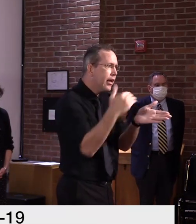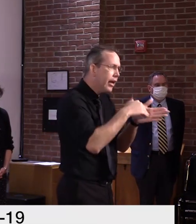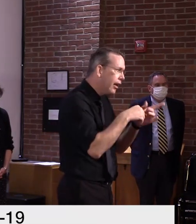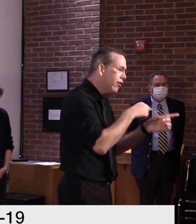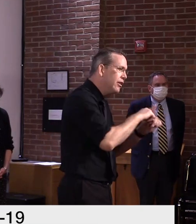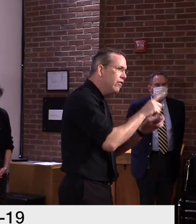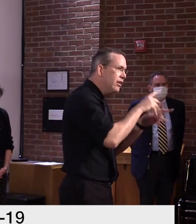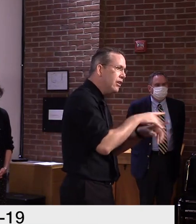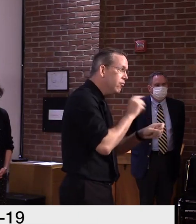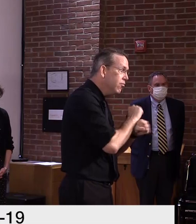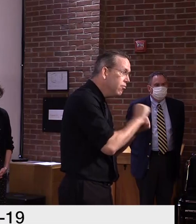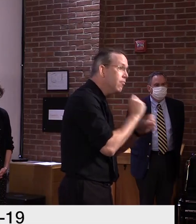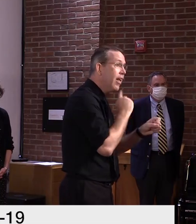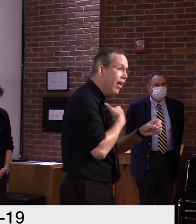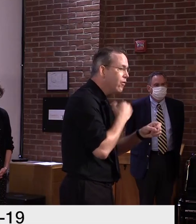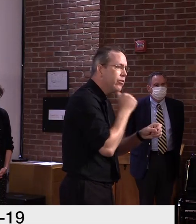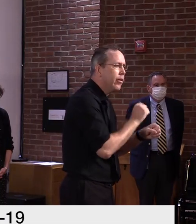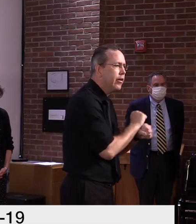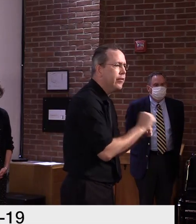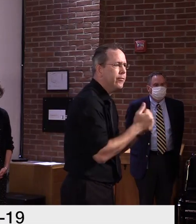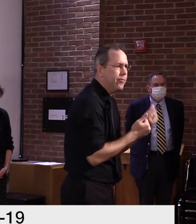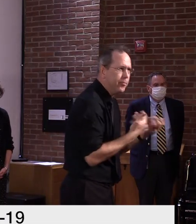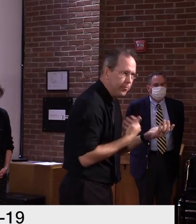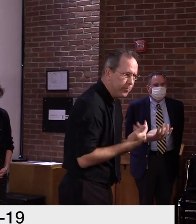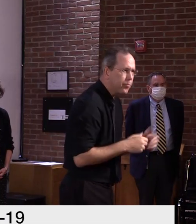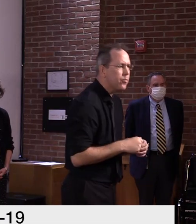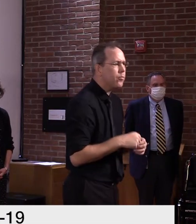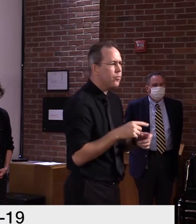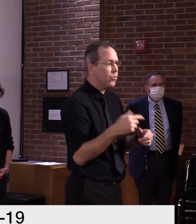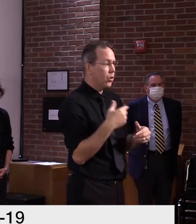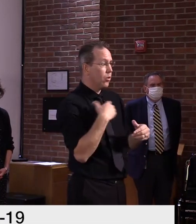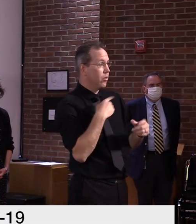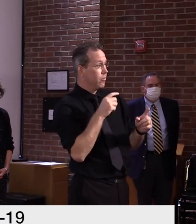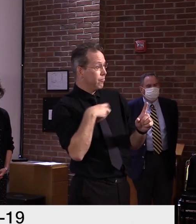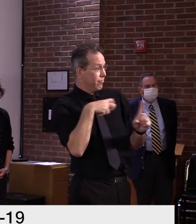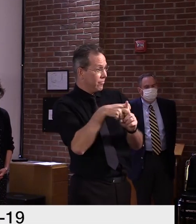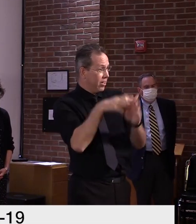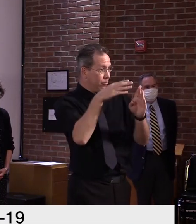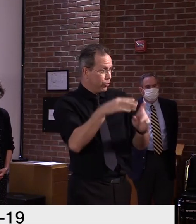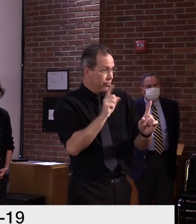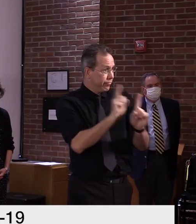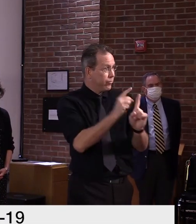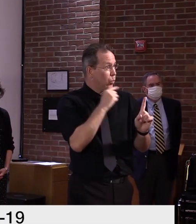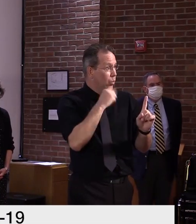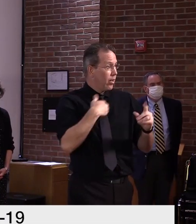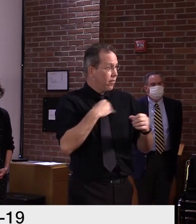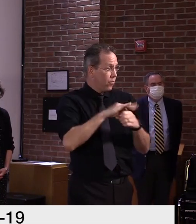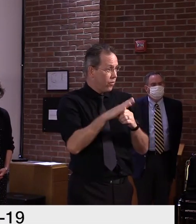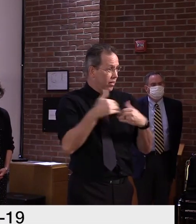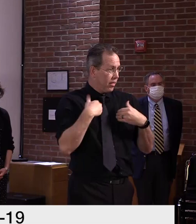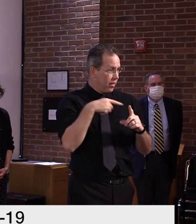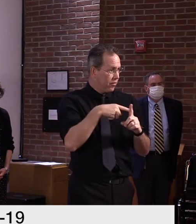exposed to someone who has tested positive, please contact your health care provider to see if you should be tested.